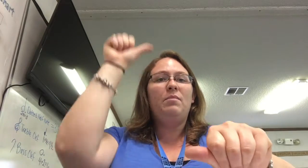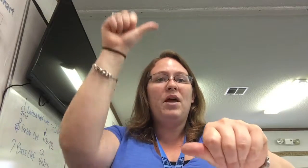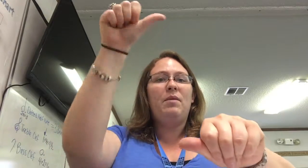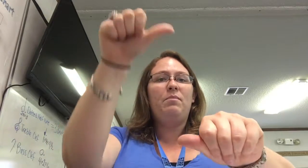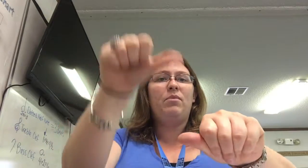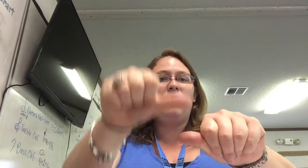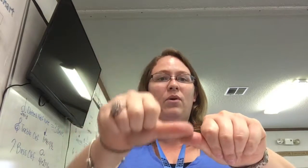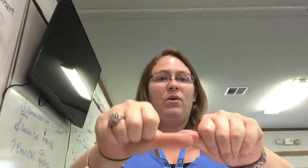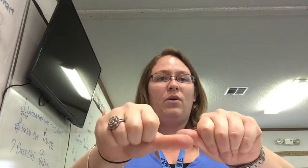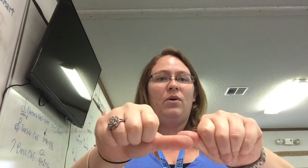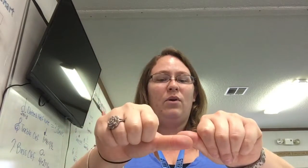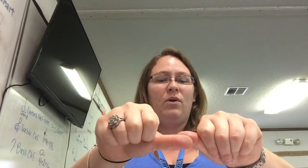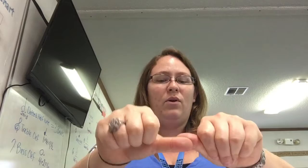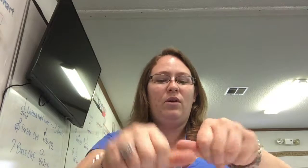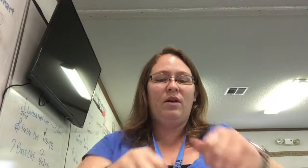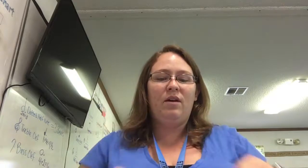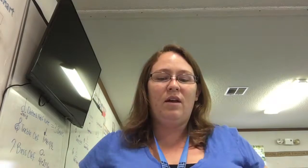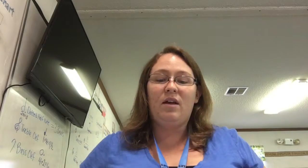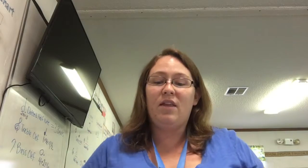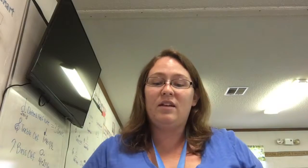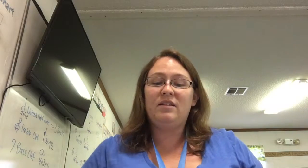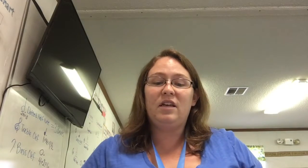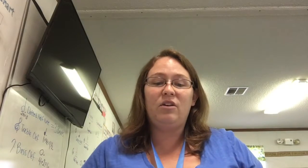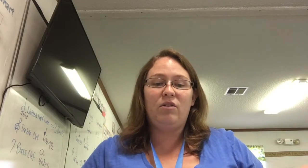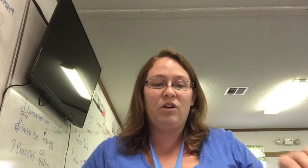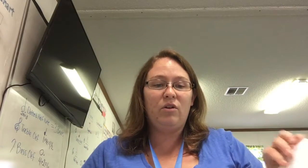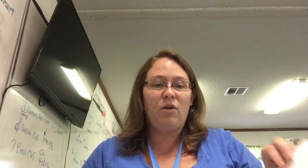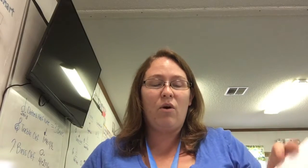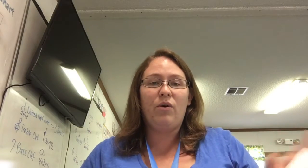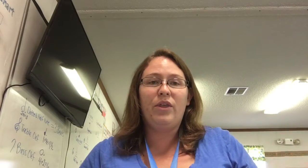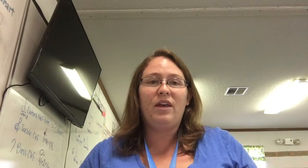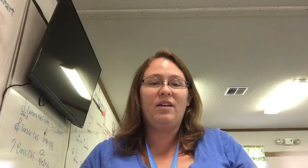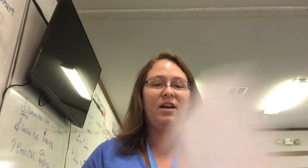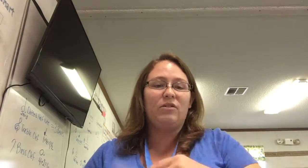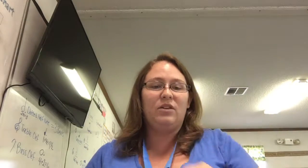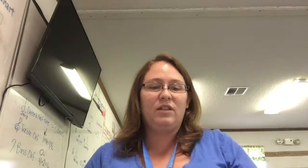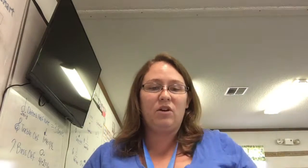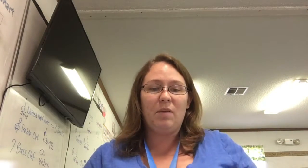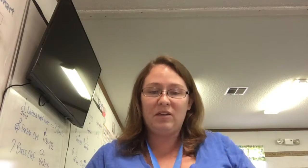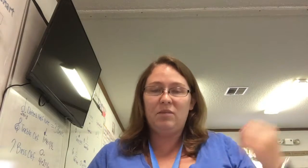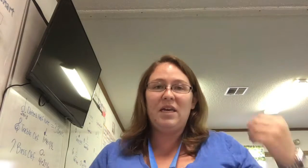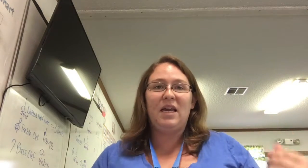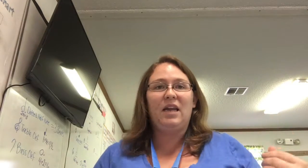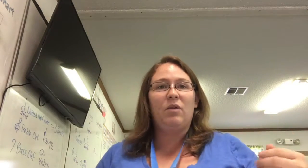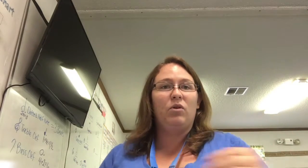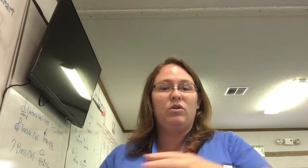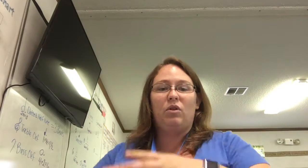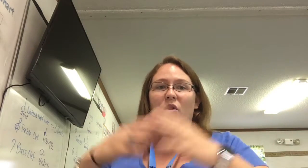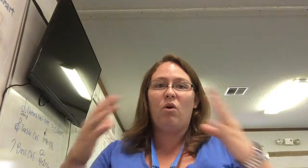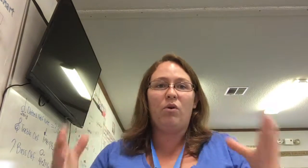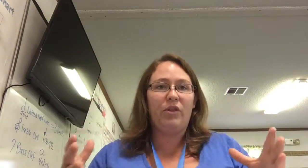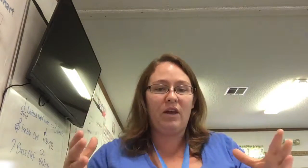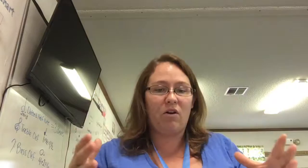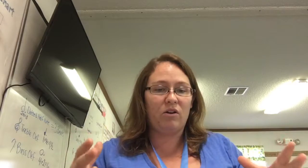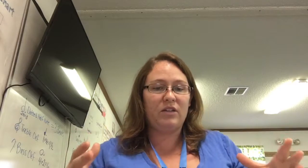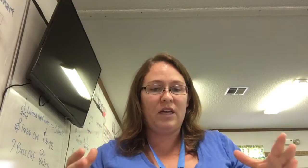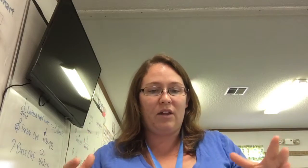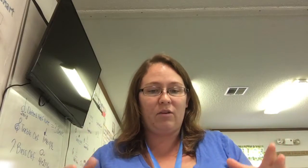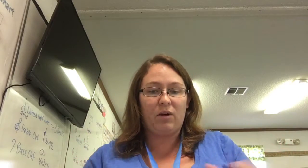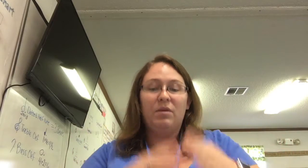Remember. And that's it and you can do the whole thing now. So let's go back to the beginning and we'll do the whole thing all together. Well